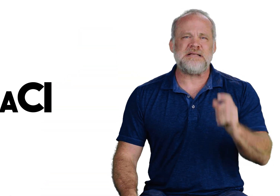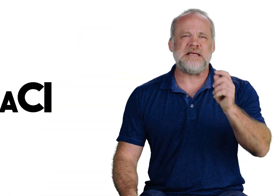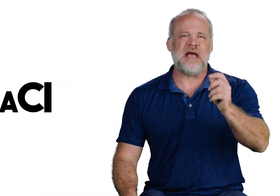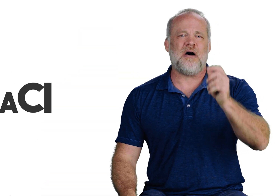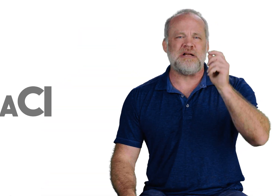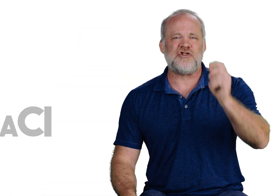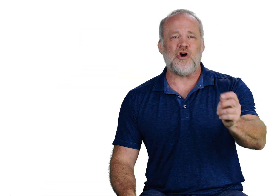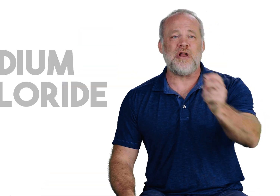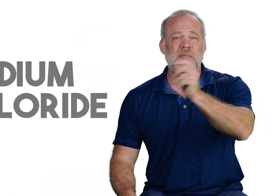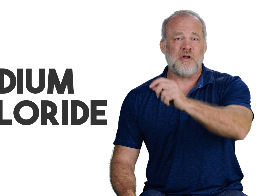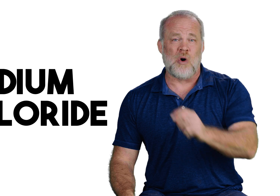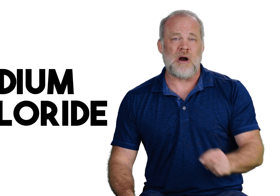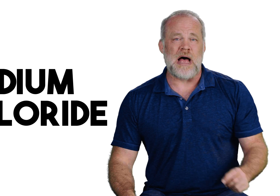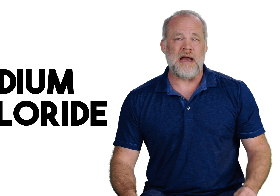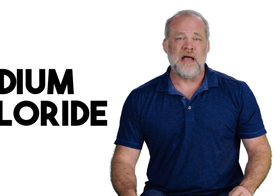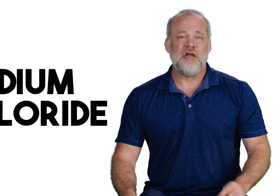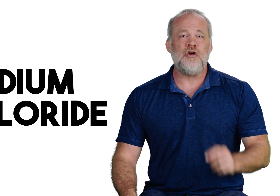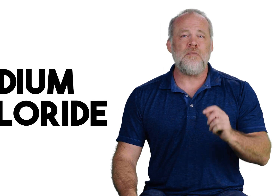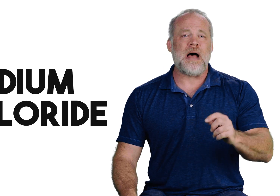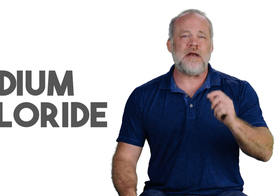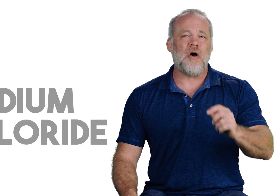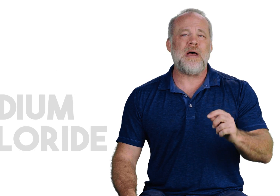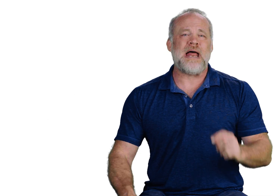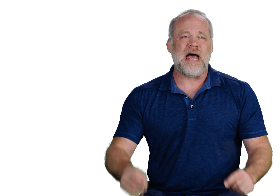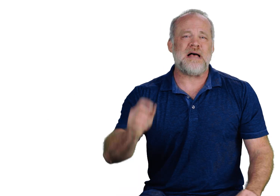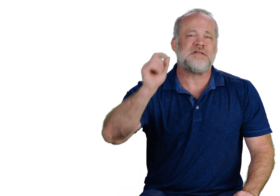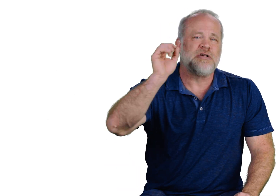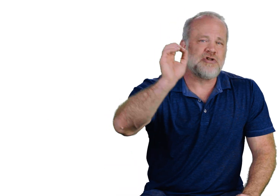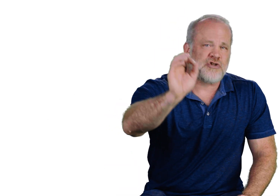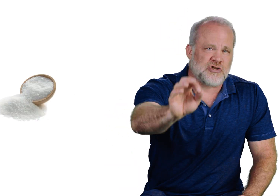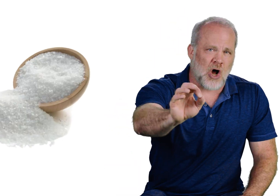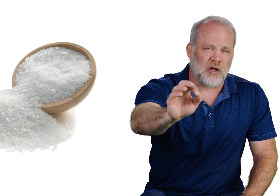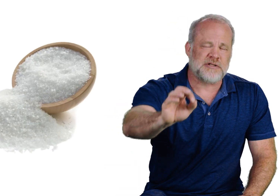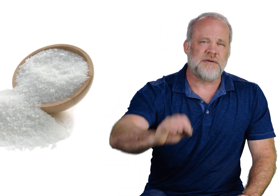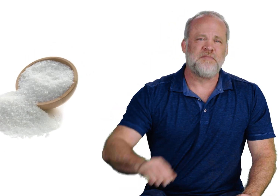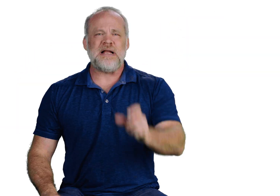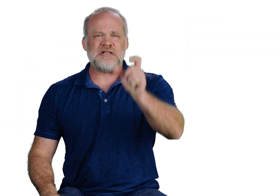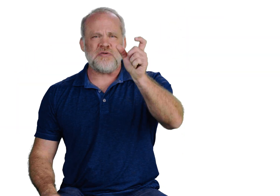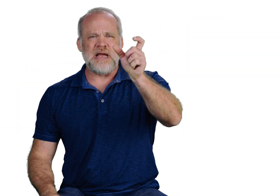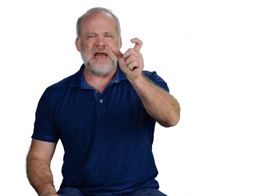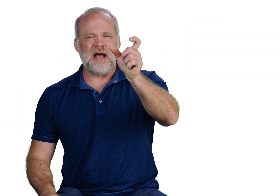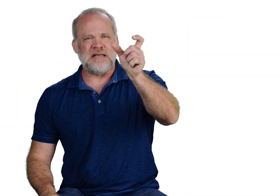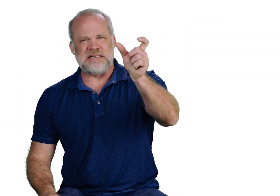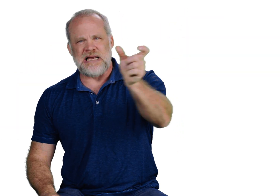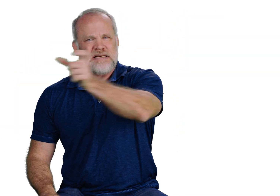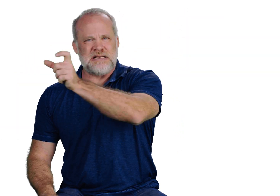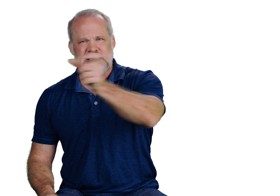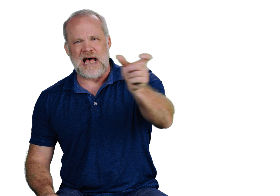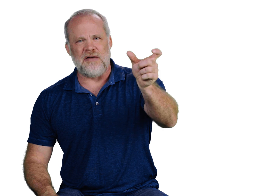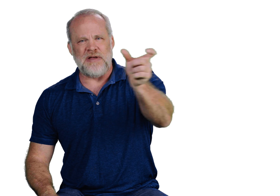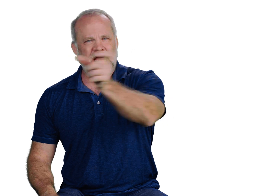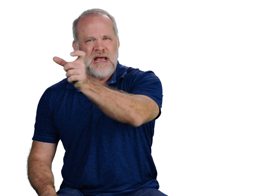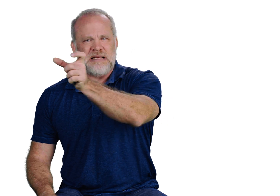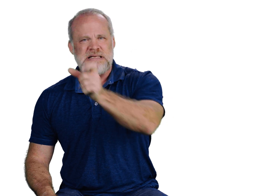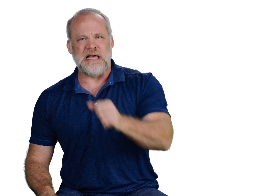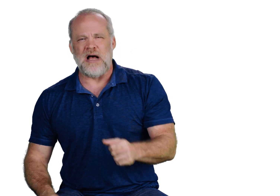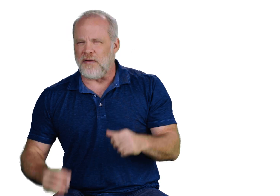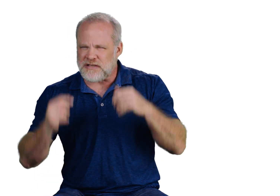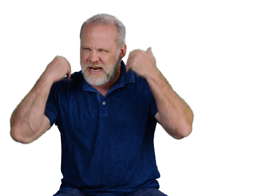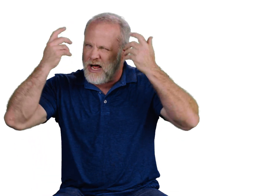NaCl is sodium chloride. You might know it as salt. Let's create a sentence out of NaCl that's going to